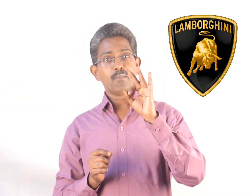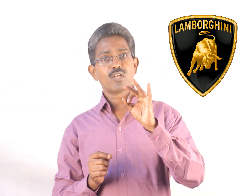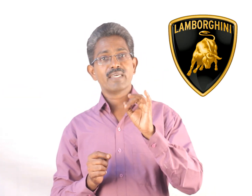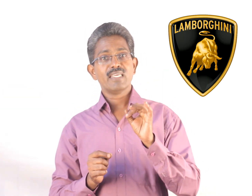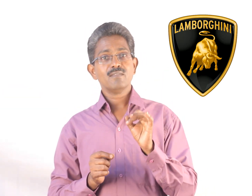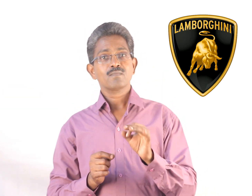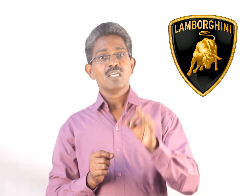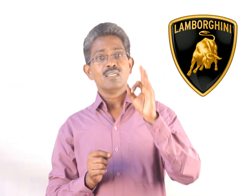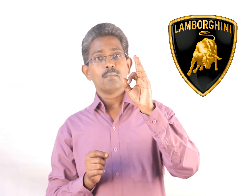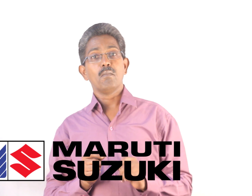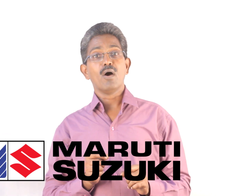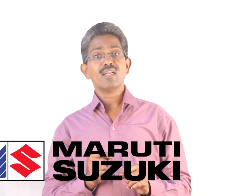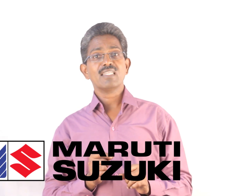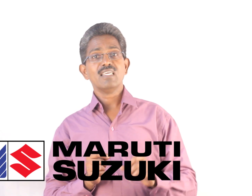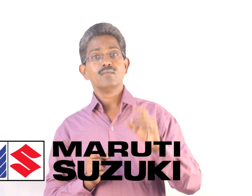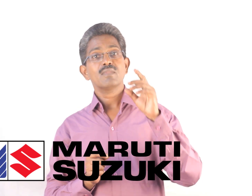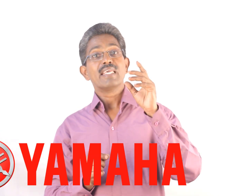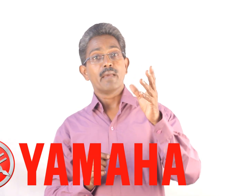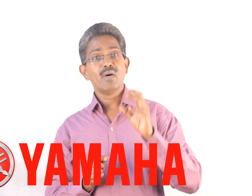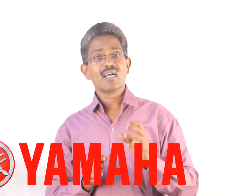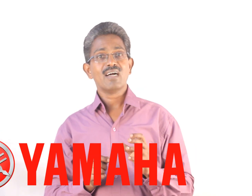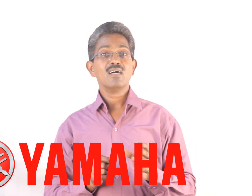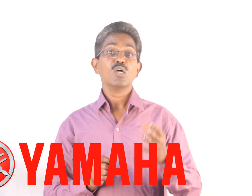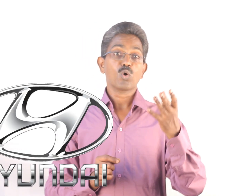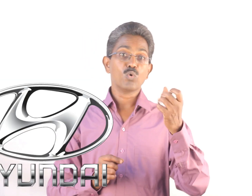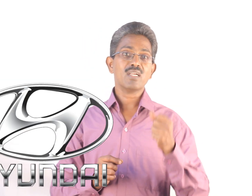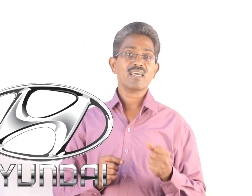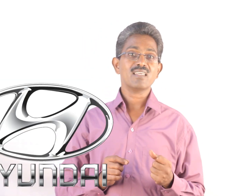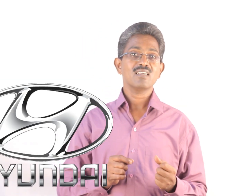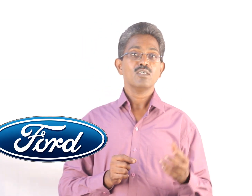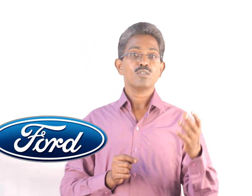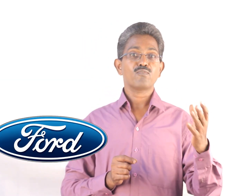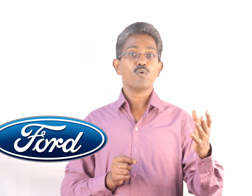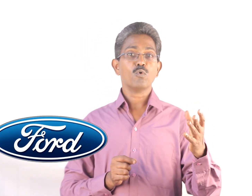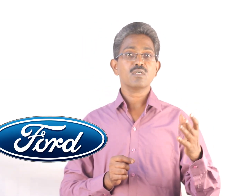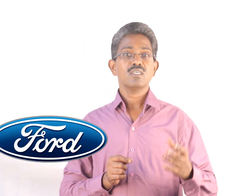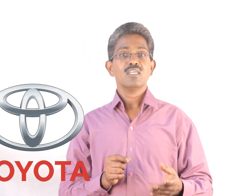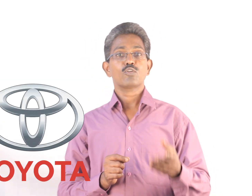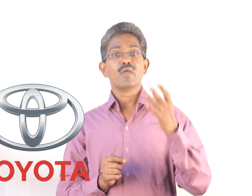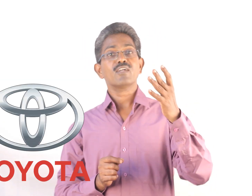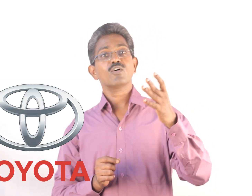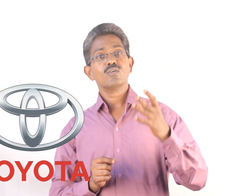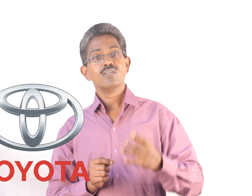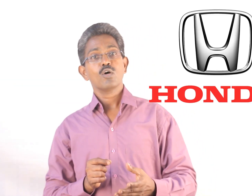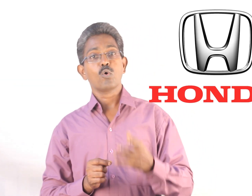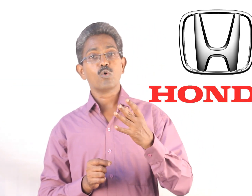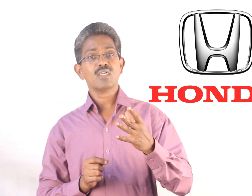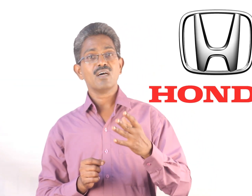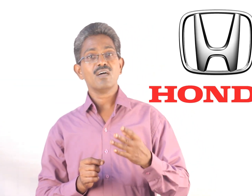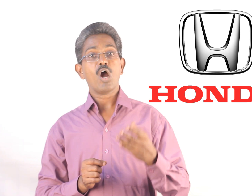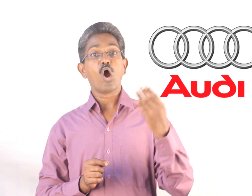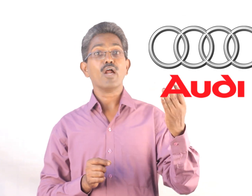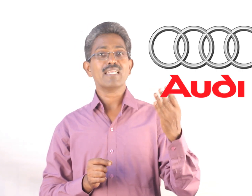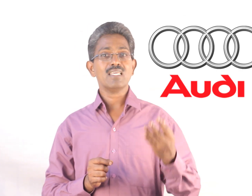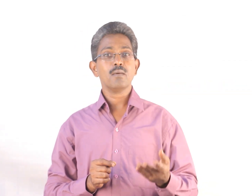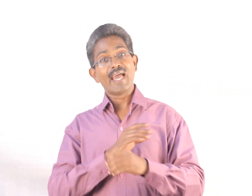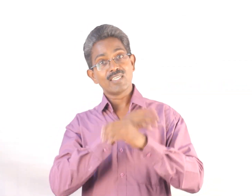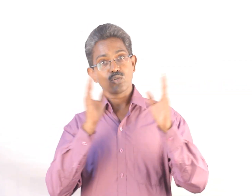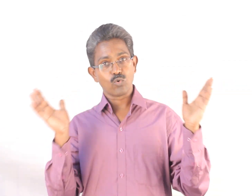Lamborghini, Maruti, Yamaha, Hyundai, Ford, Toyota, Honda, Audi and